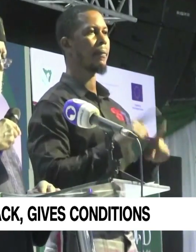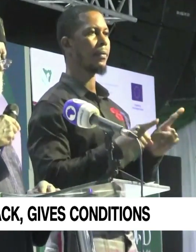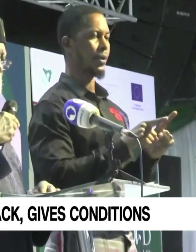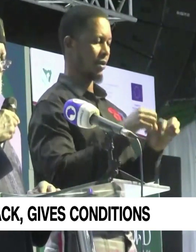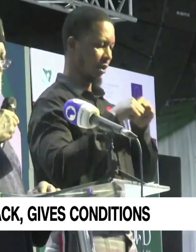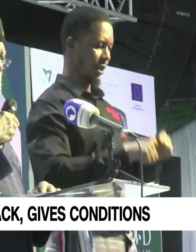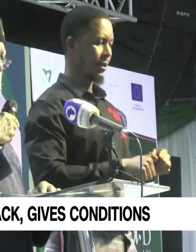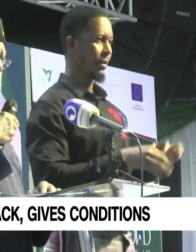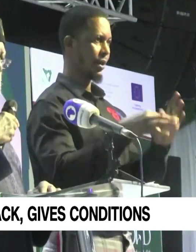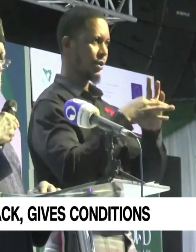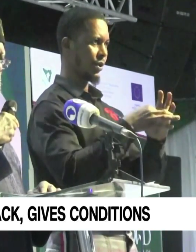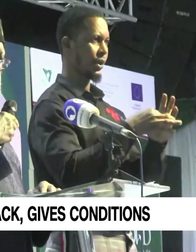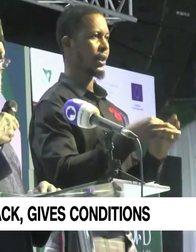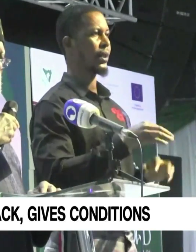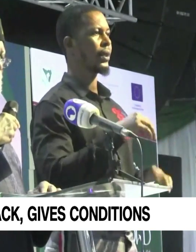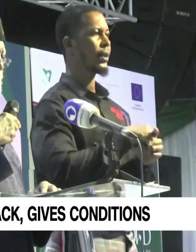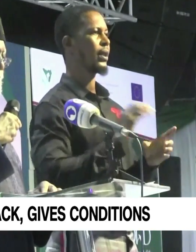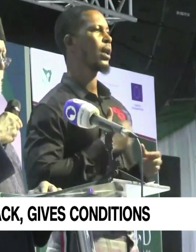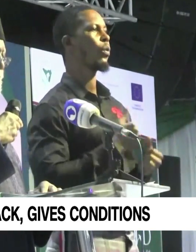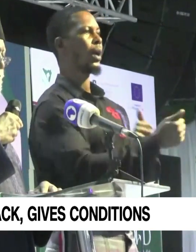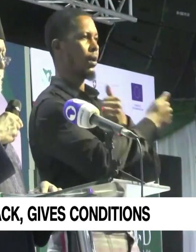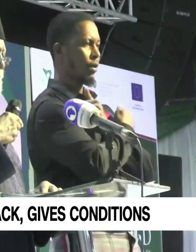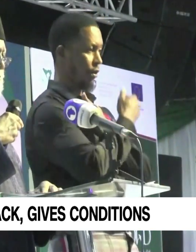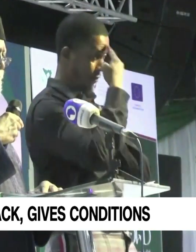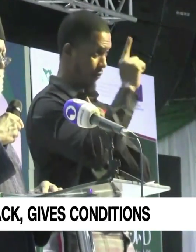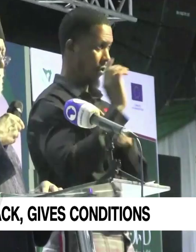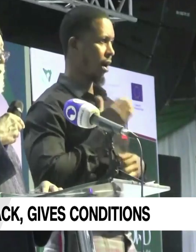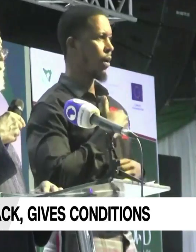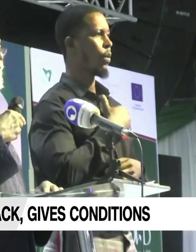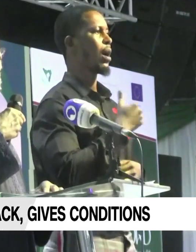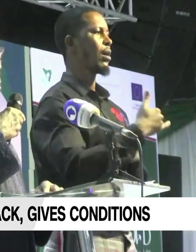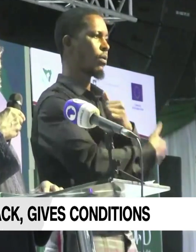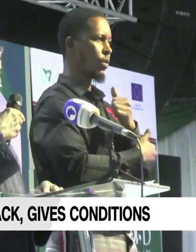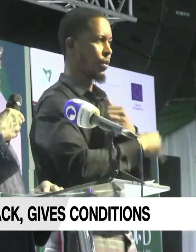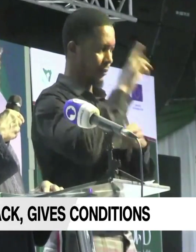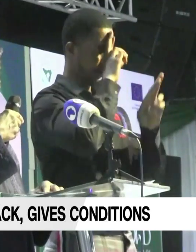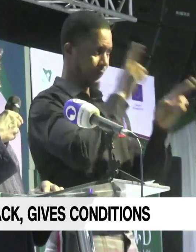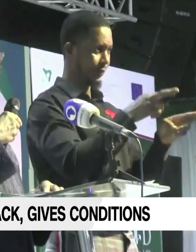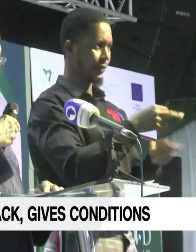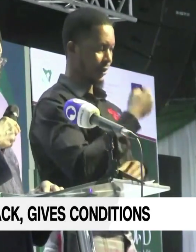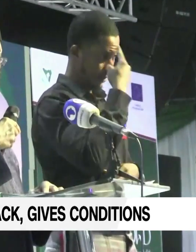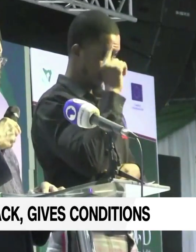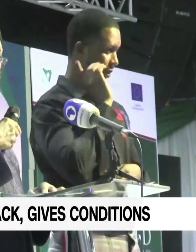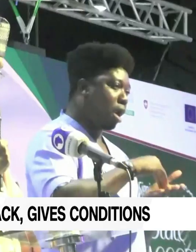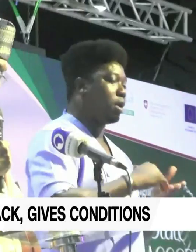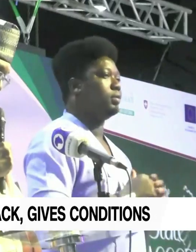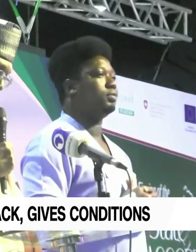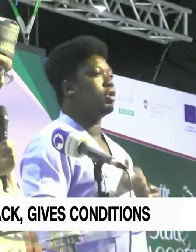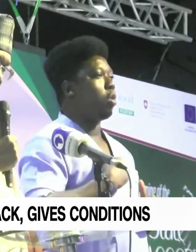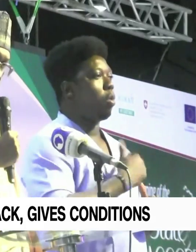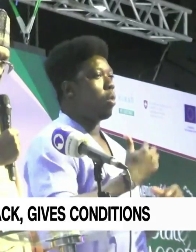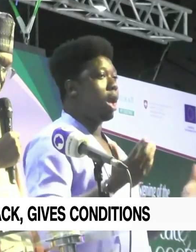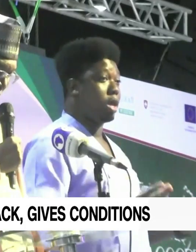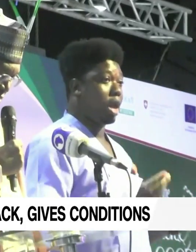remain united in our love for our country and our respect for the democratic process. We are